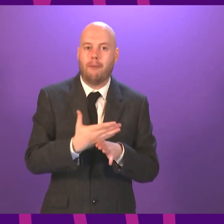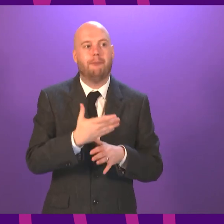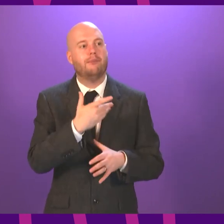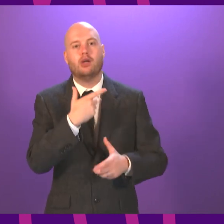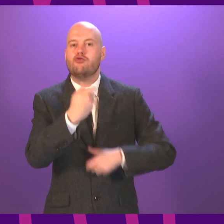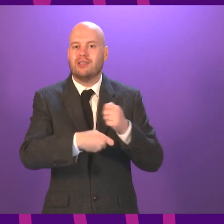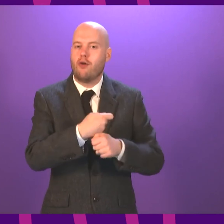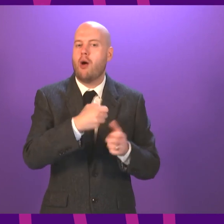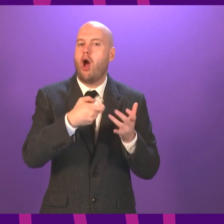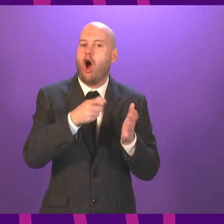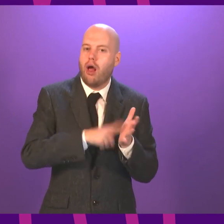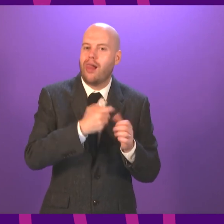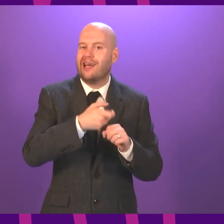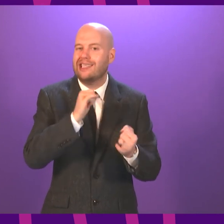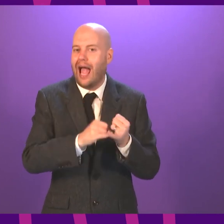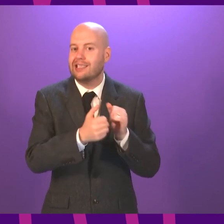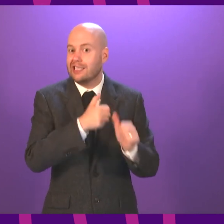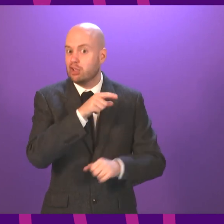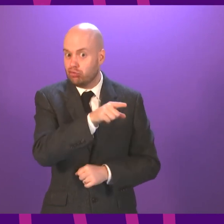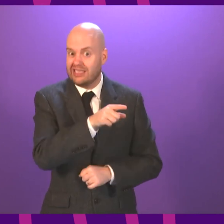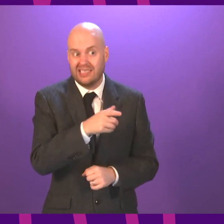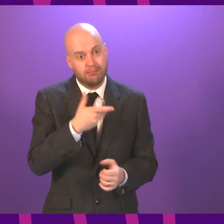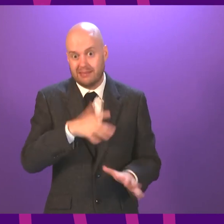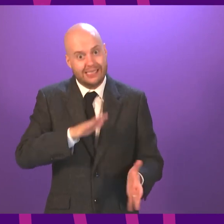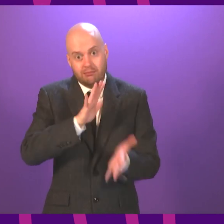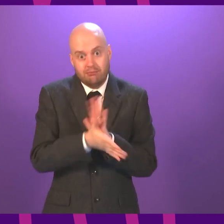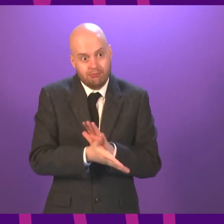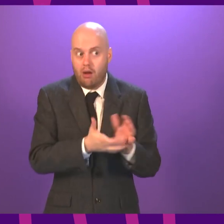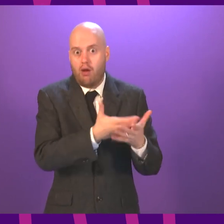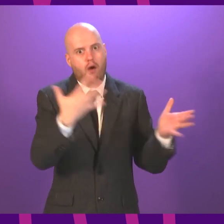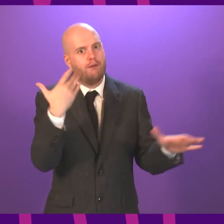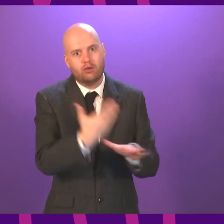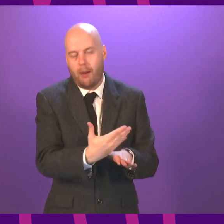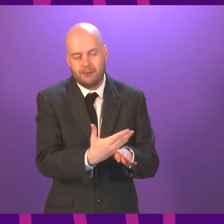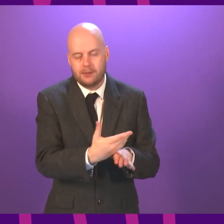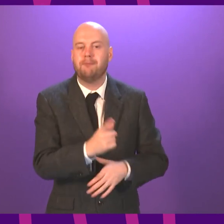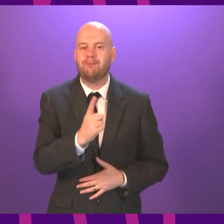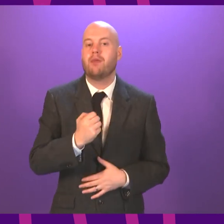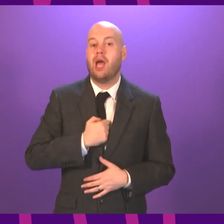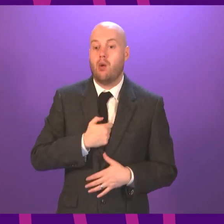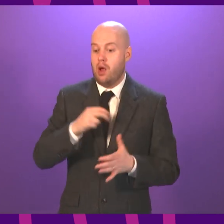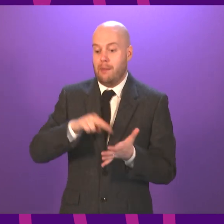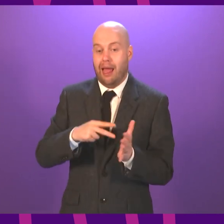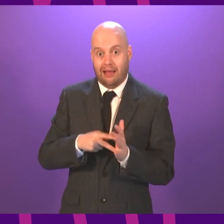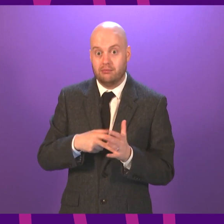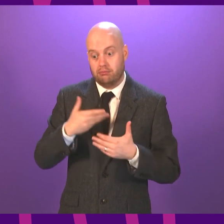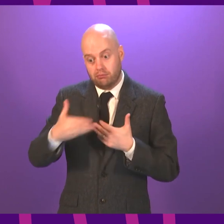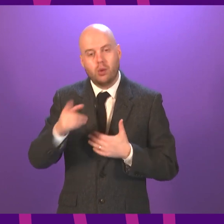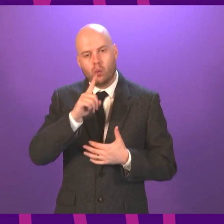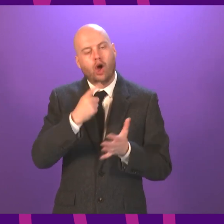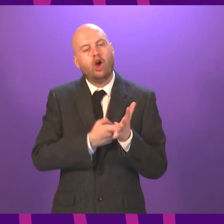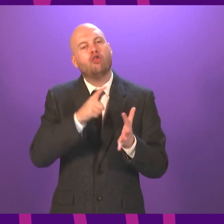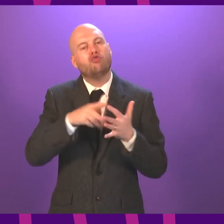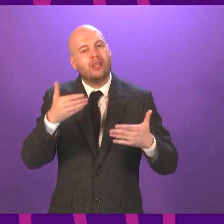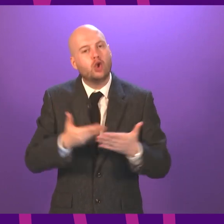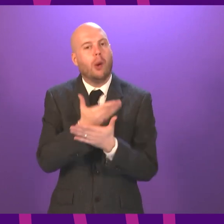must not make that mistake again. Failing to plan for the transition to net zero is not an option. That is why we are working with trade